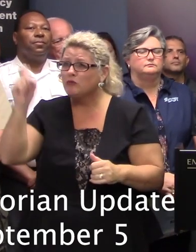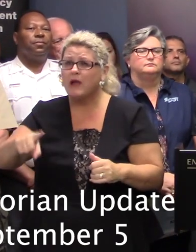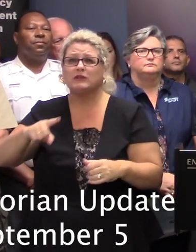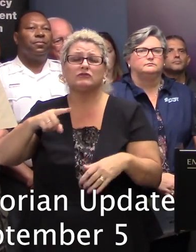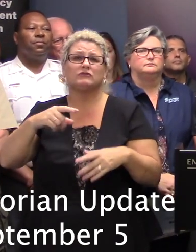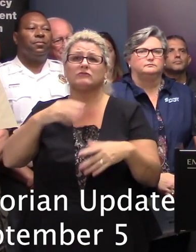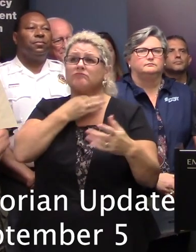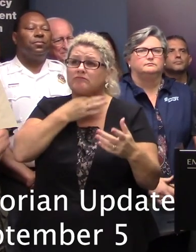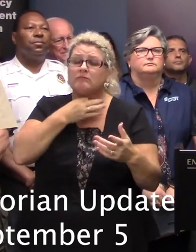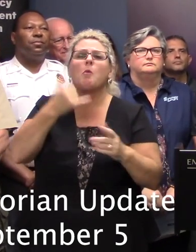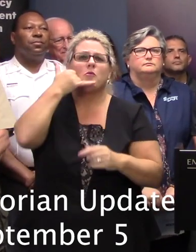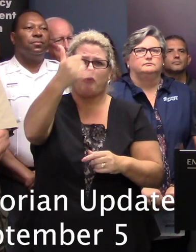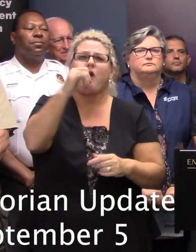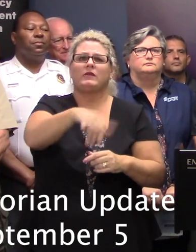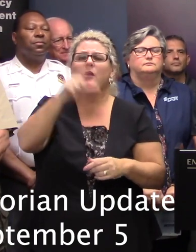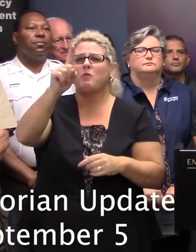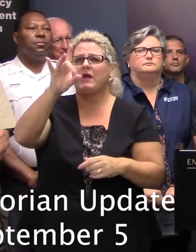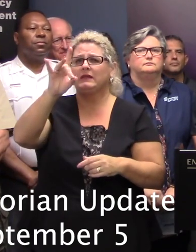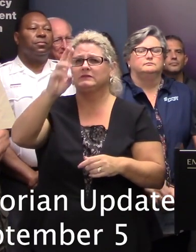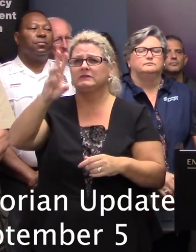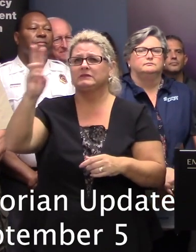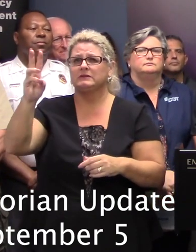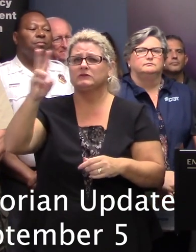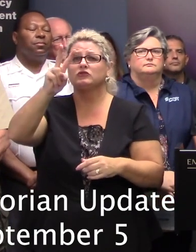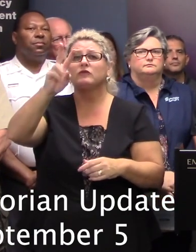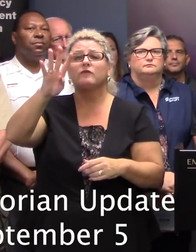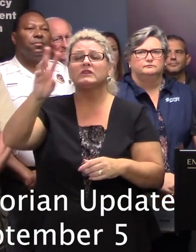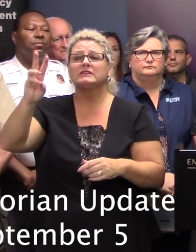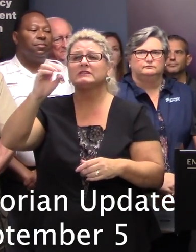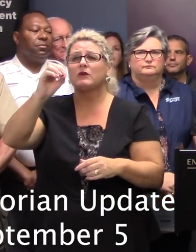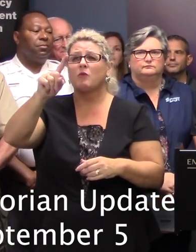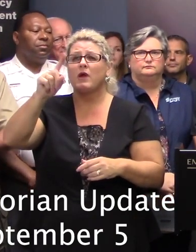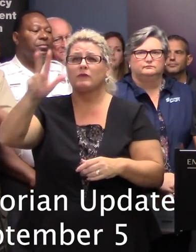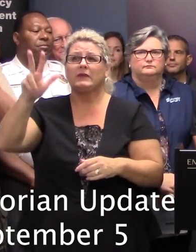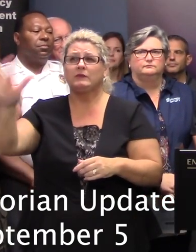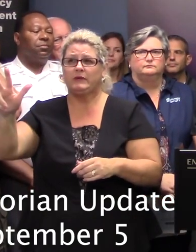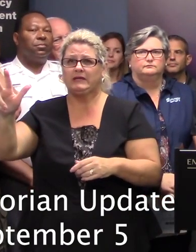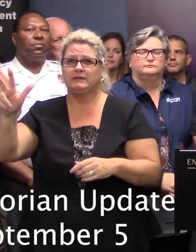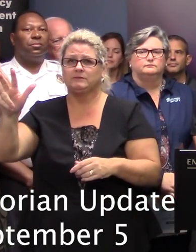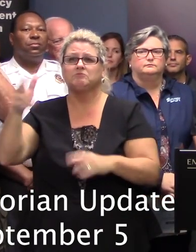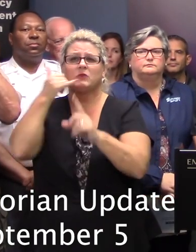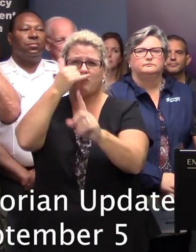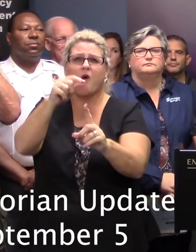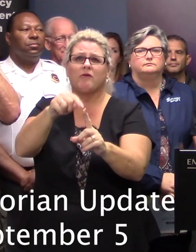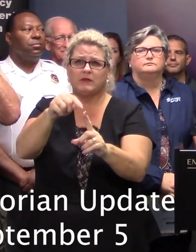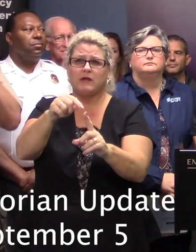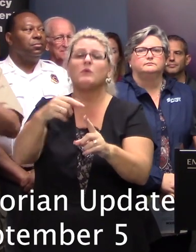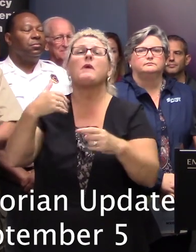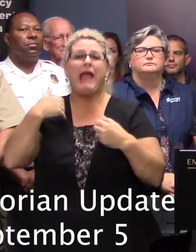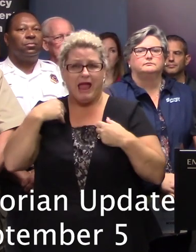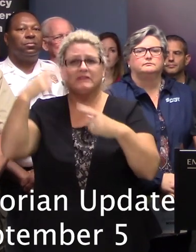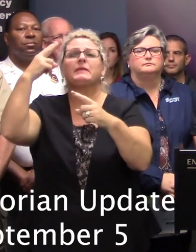operation, you can call that number, and that's at 1-866-246-0133. And we do have Spanish